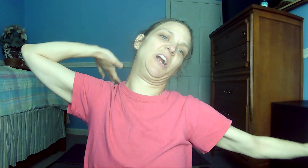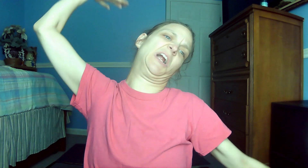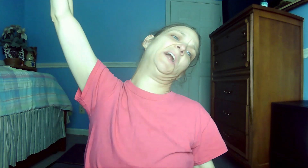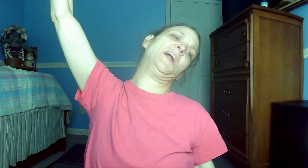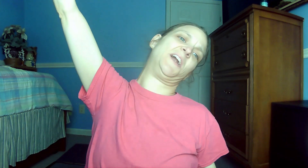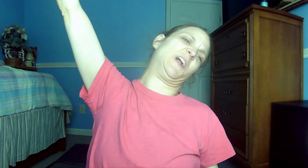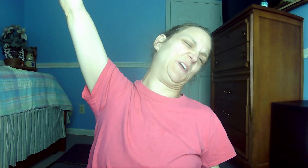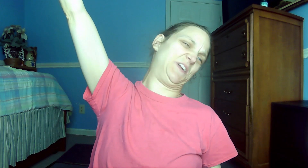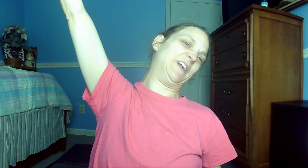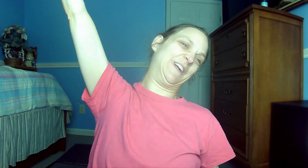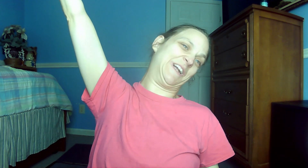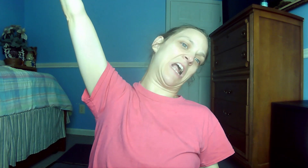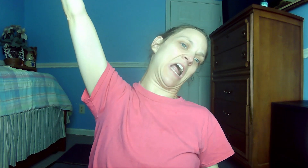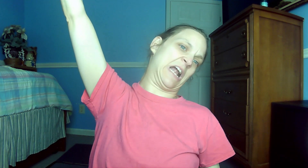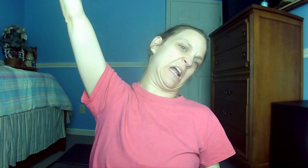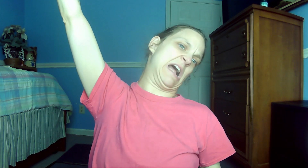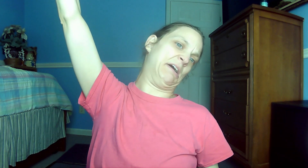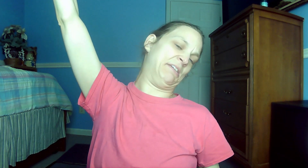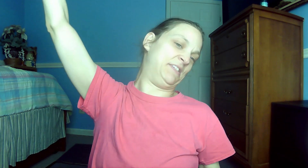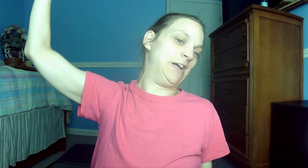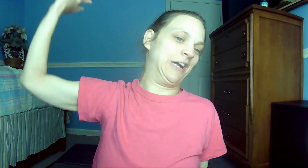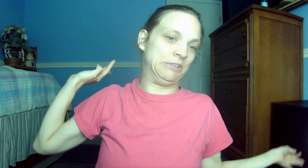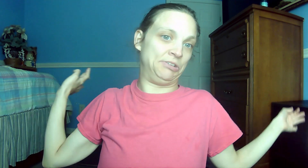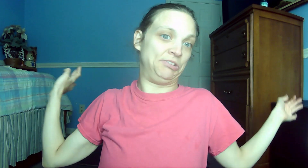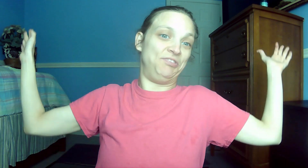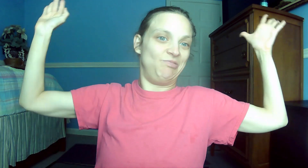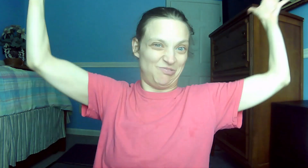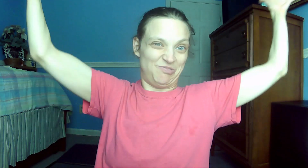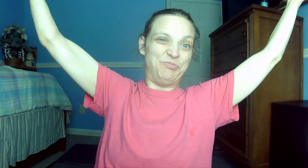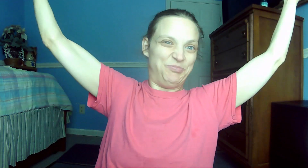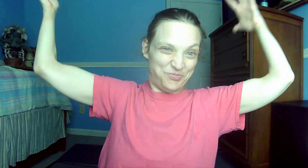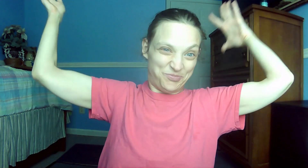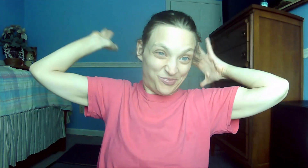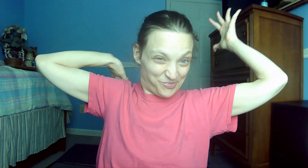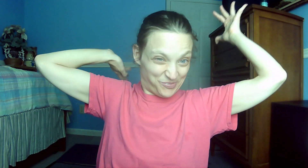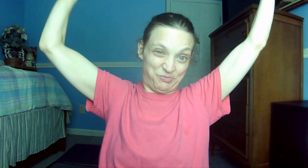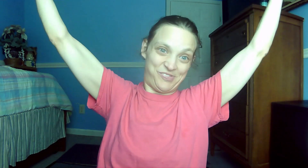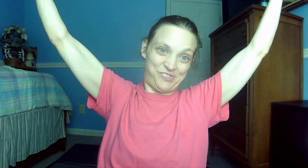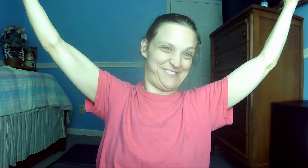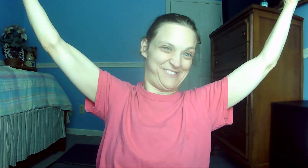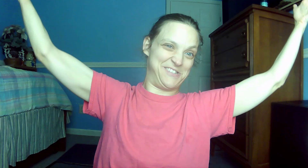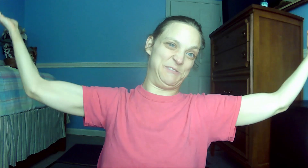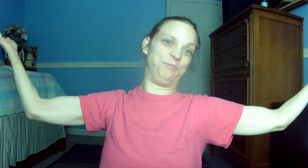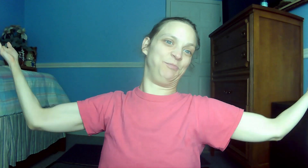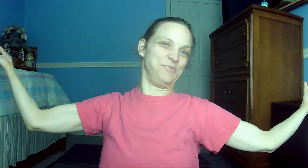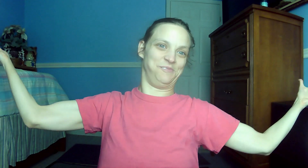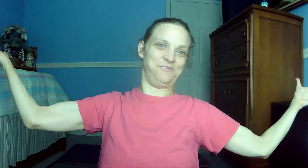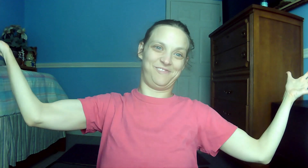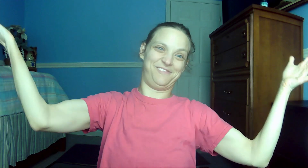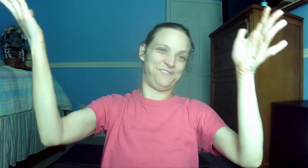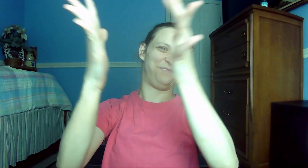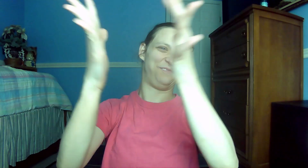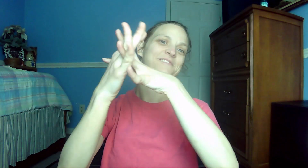be saved. 24. John 1.14 The word became flesh, and made his dwelling among us.